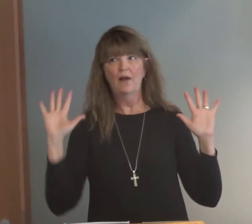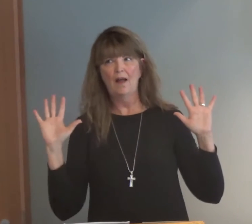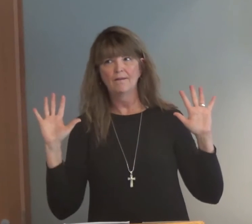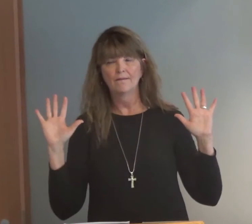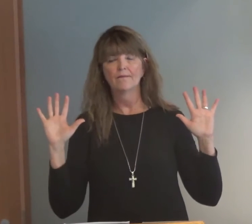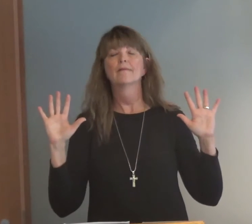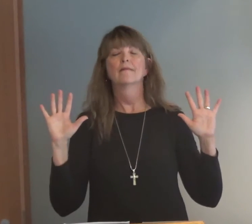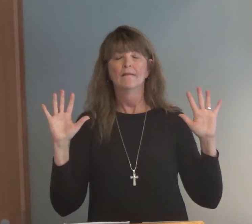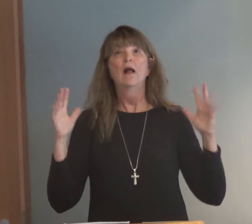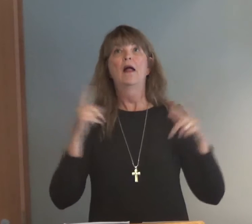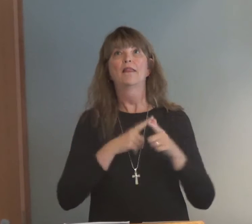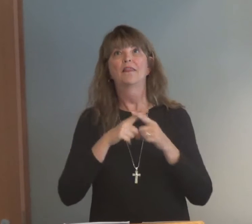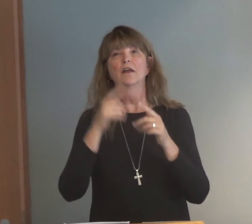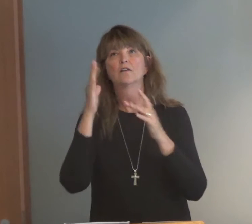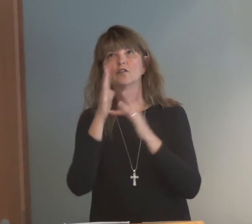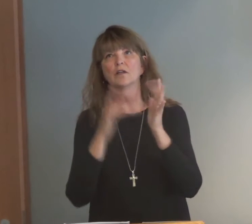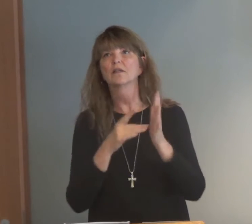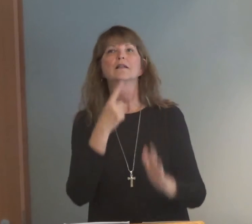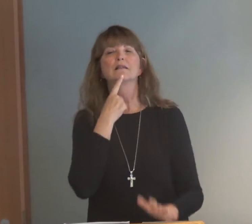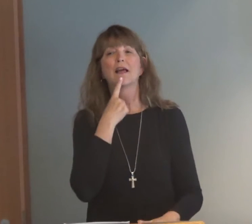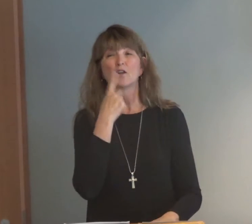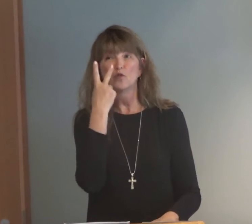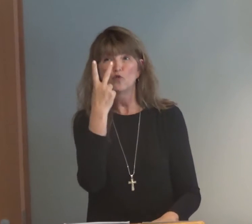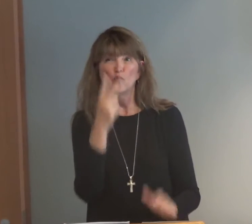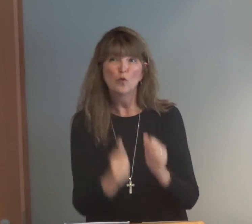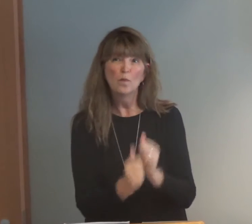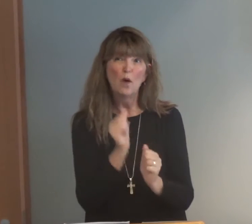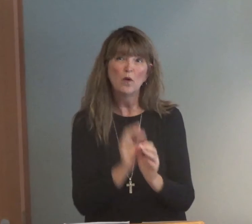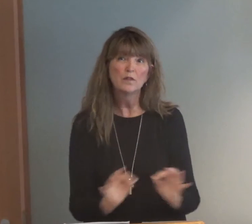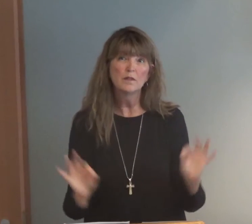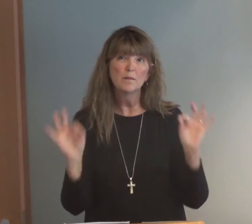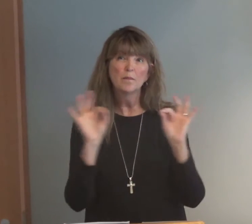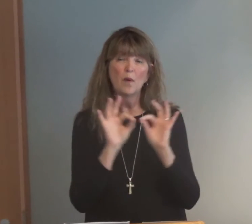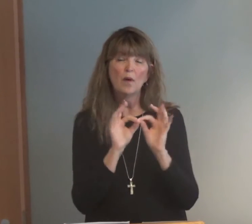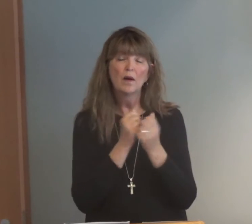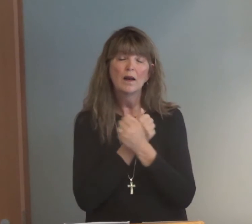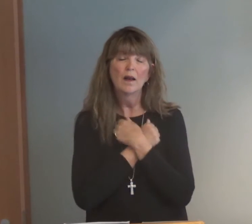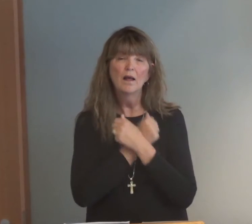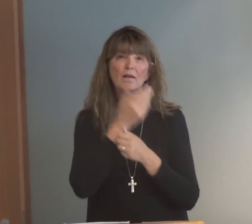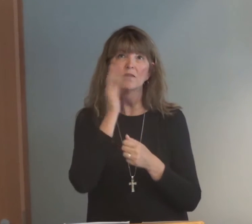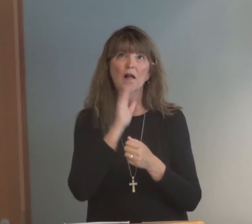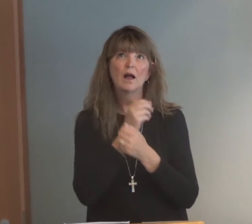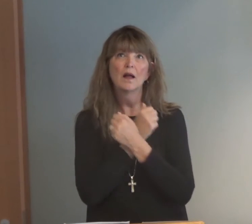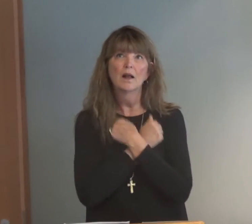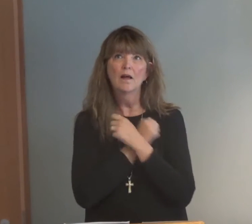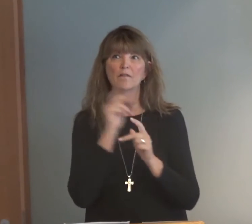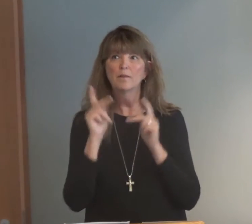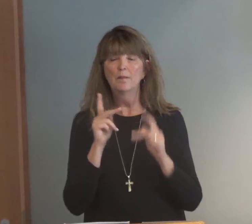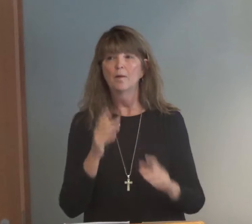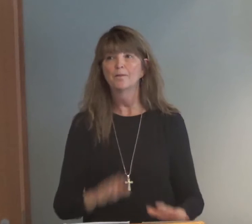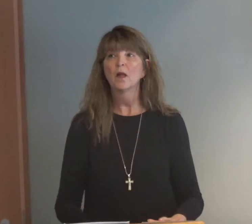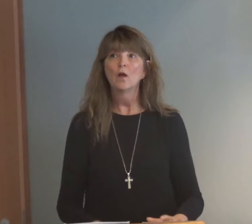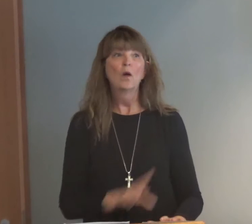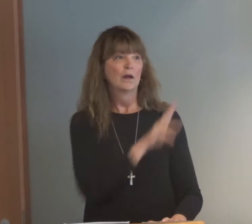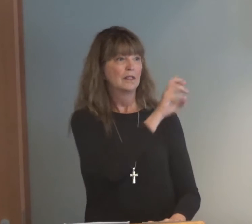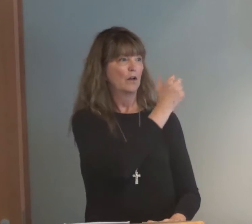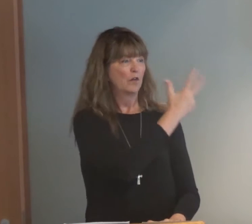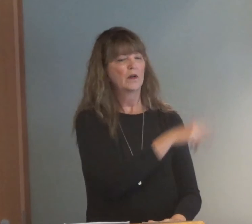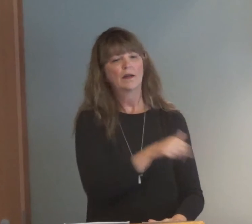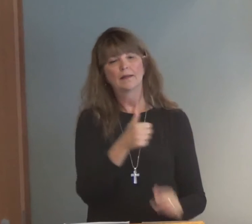There were just five on each tablet. And then Jesus said, well, we're going to boil it down to two. And the most important are,